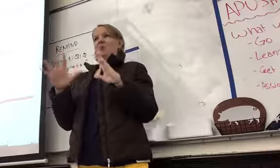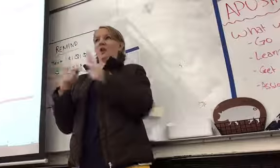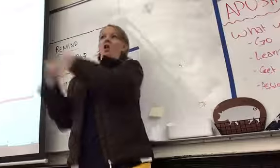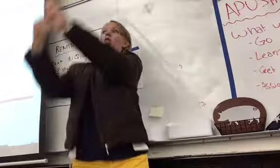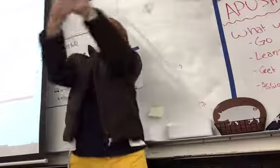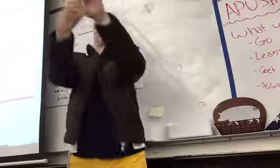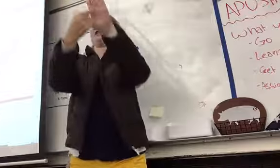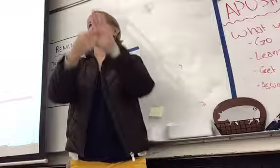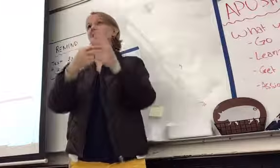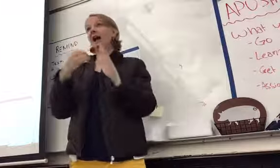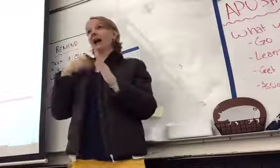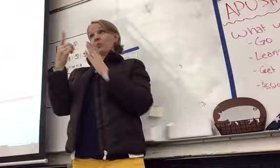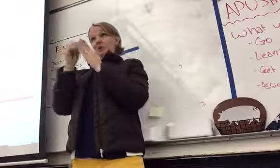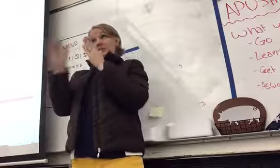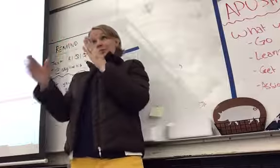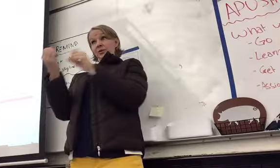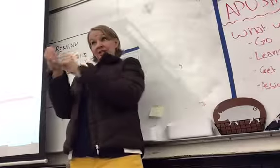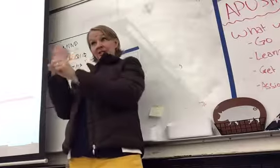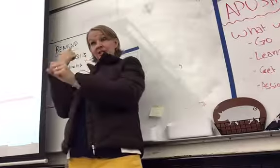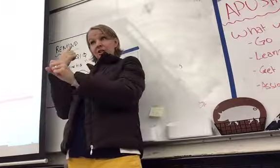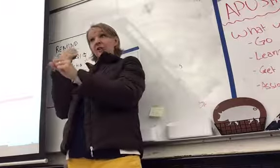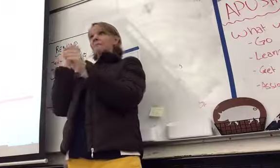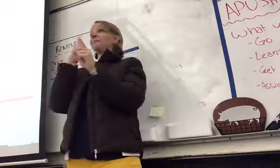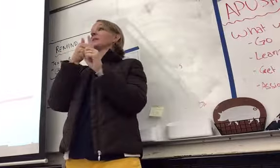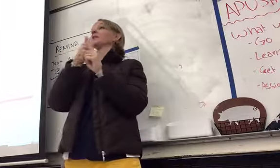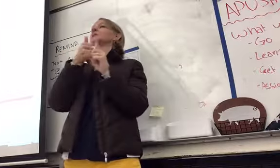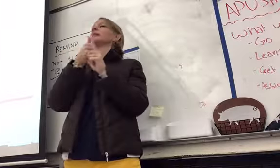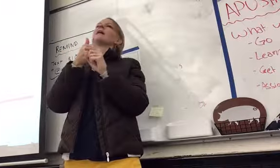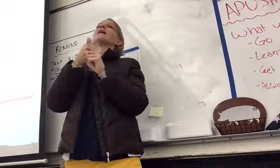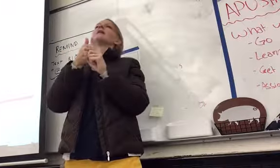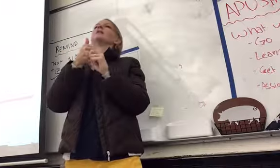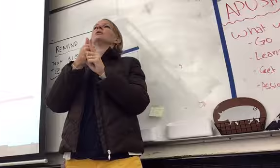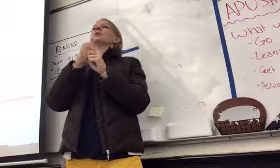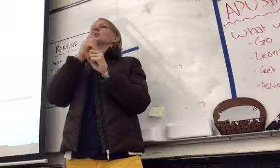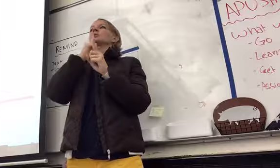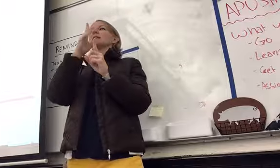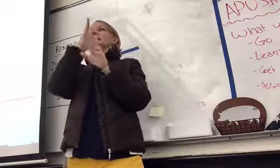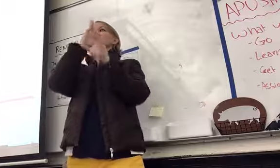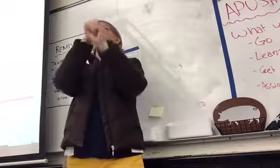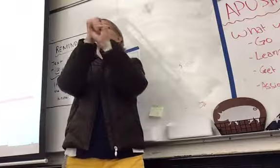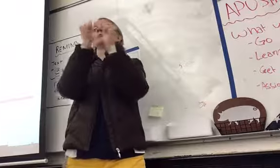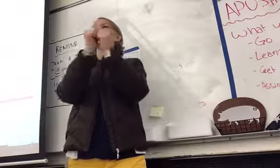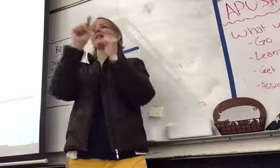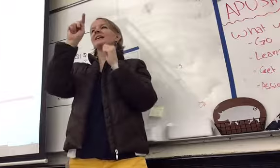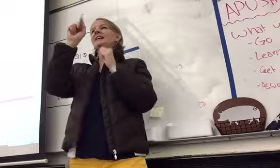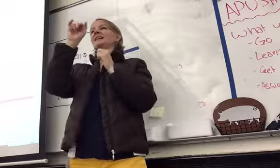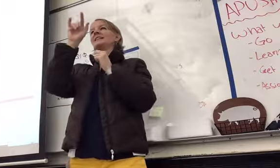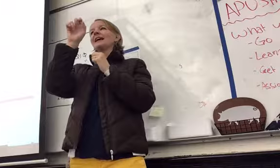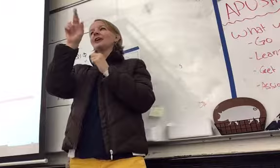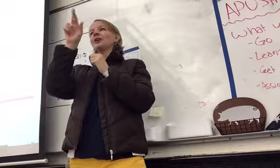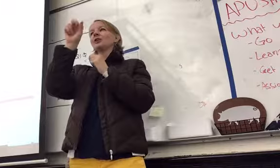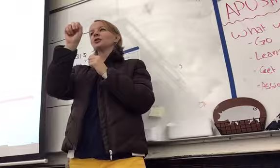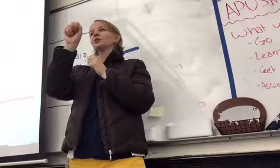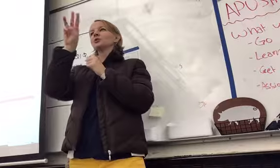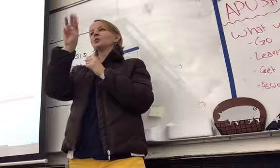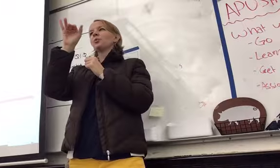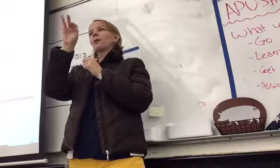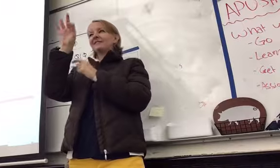had a student last year who, she really was into Taylor Swift, and she and her mind, we probably all do it when we're sitting at